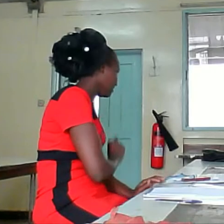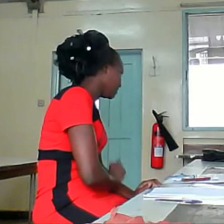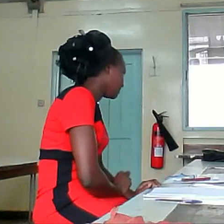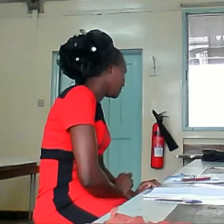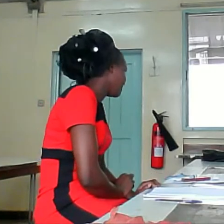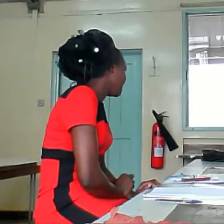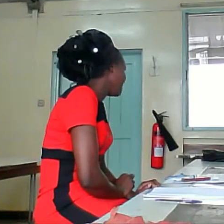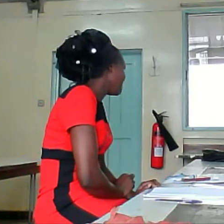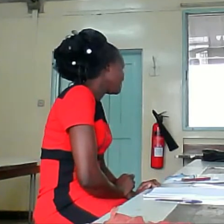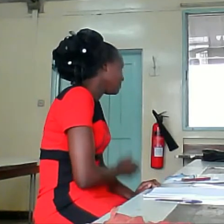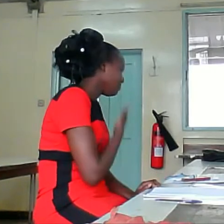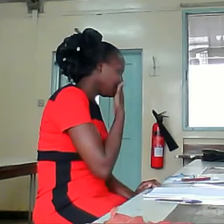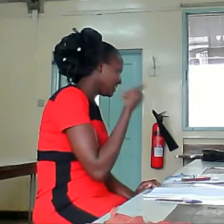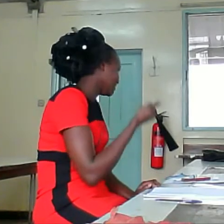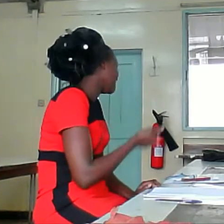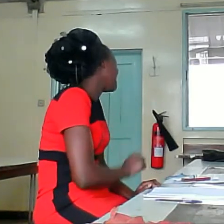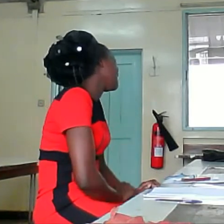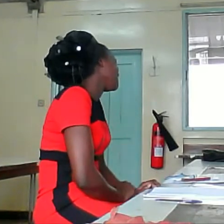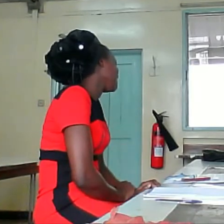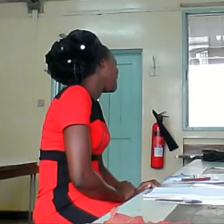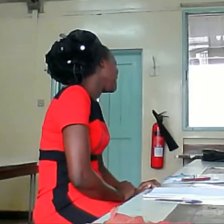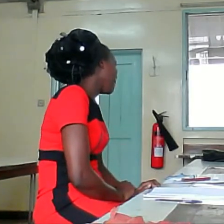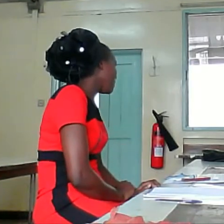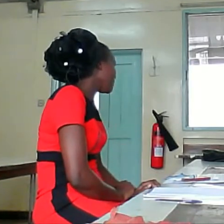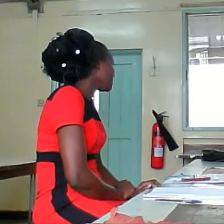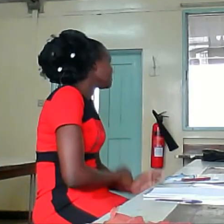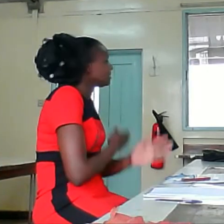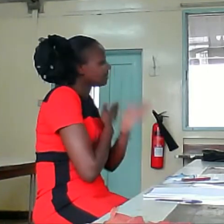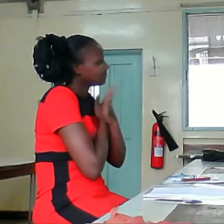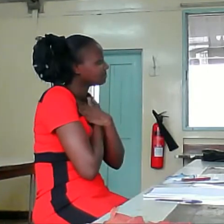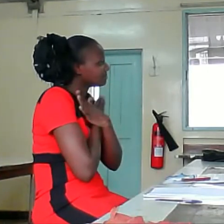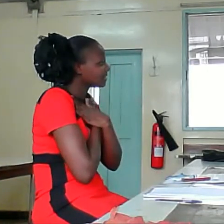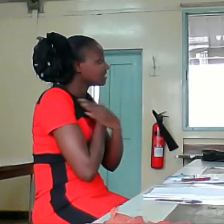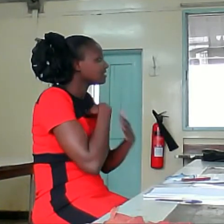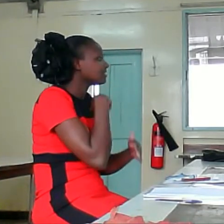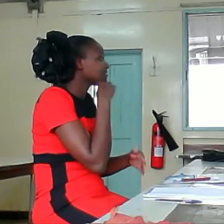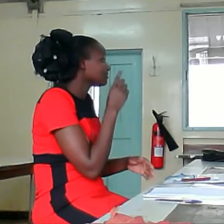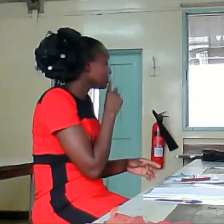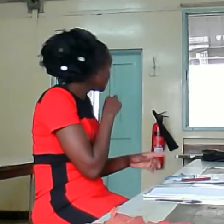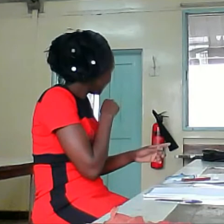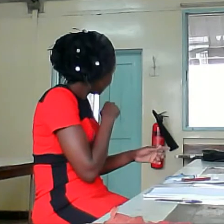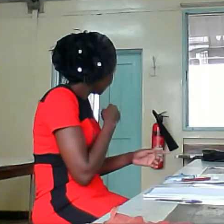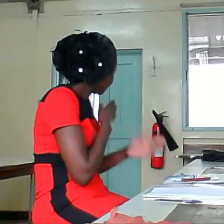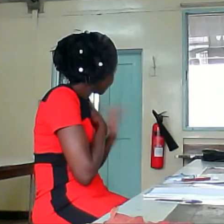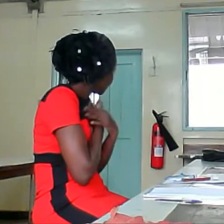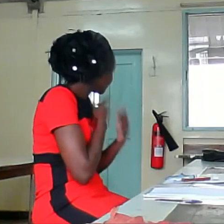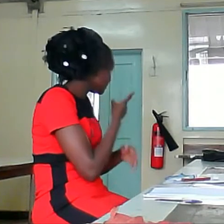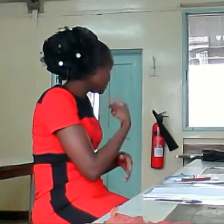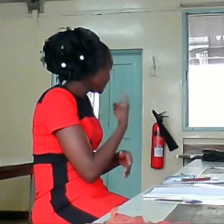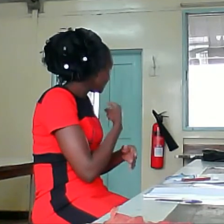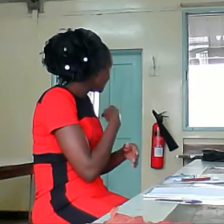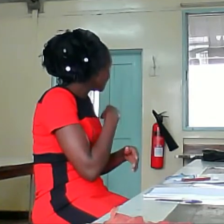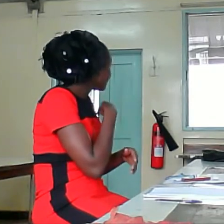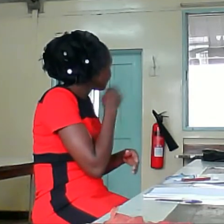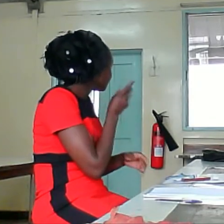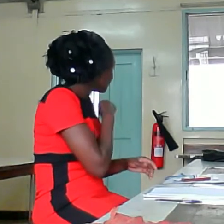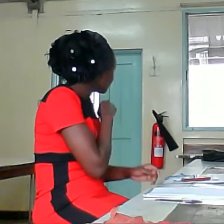and you have a friend who will they finish?